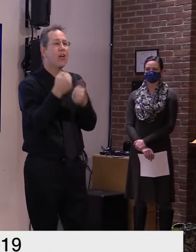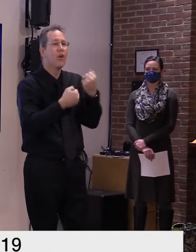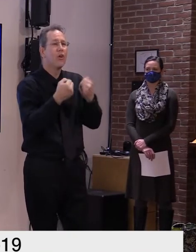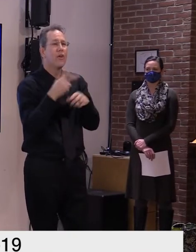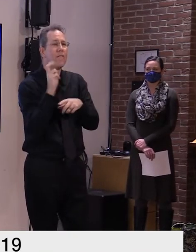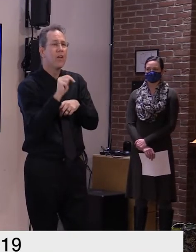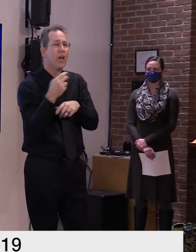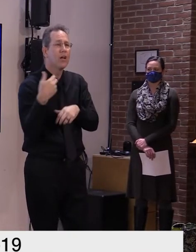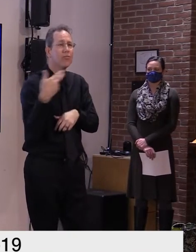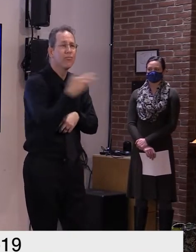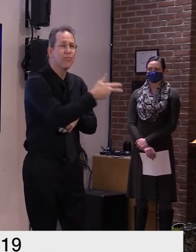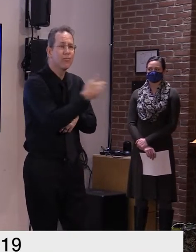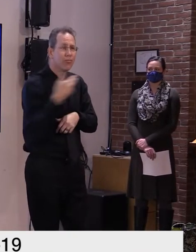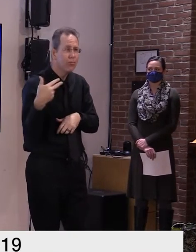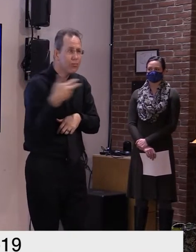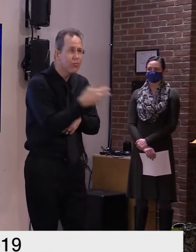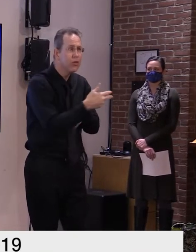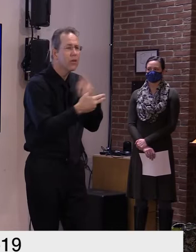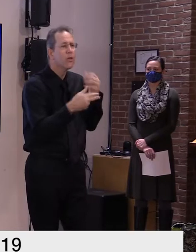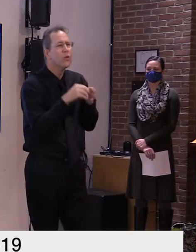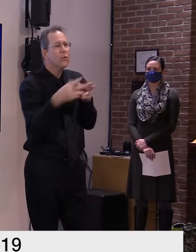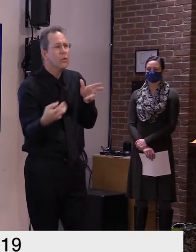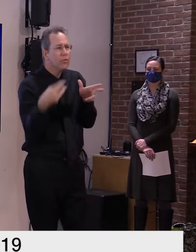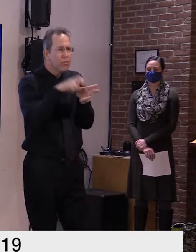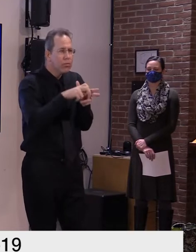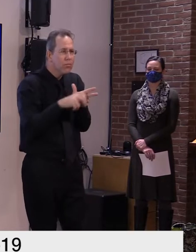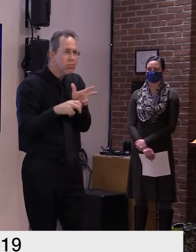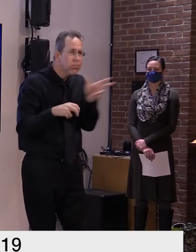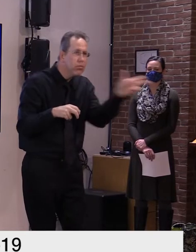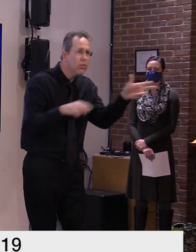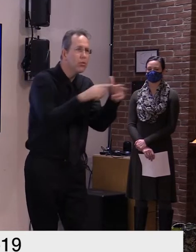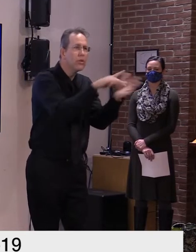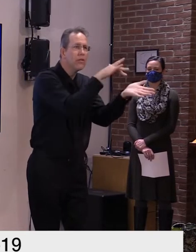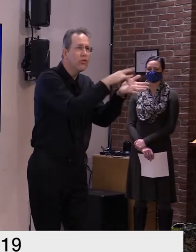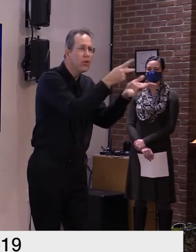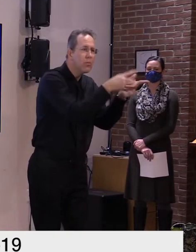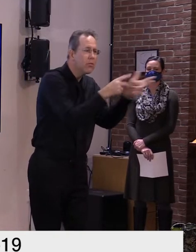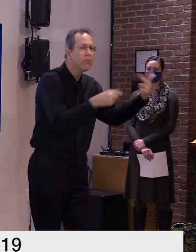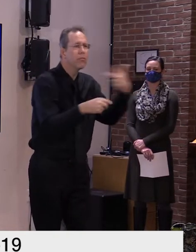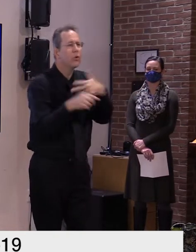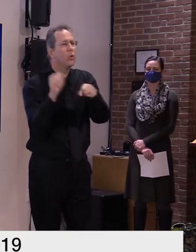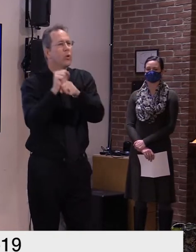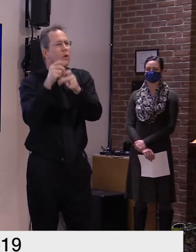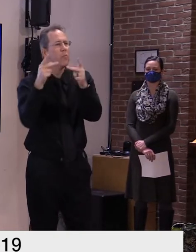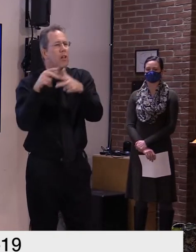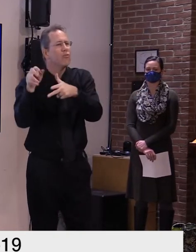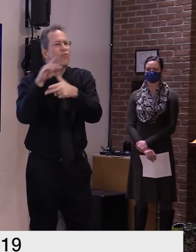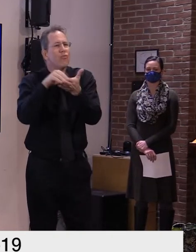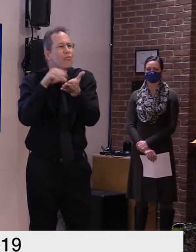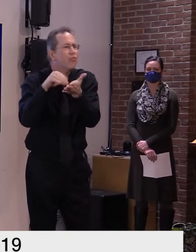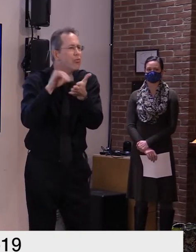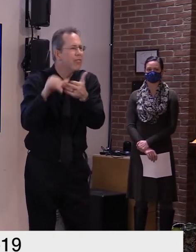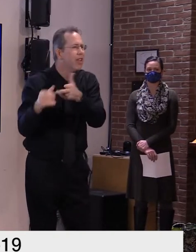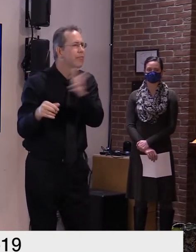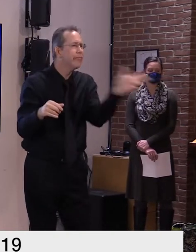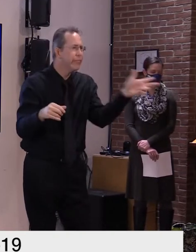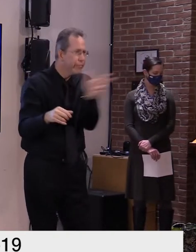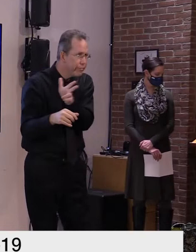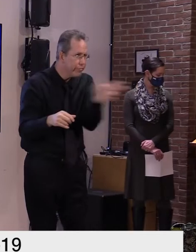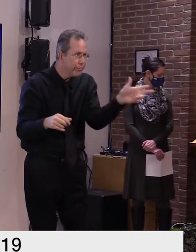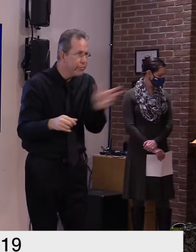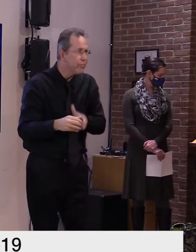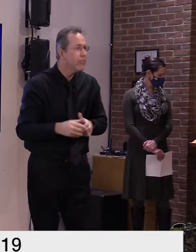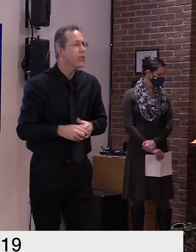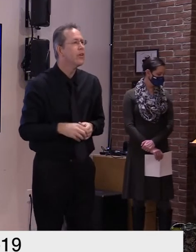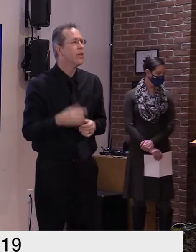again in the context of not knowing whether the schedule might need to change with little warning due to community virus level and so this